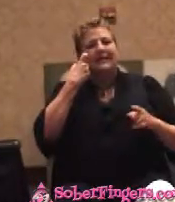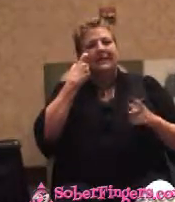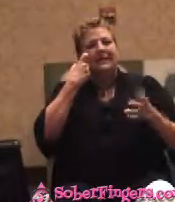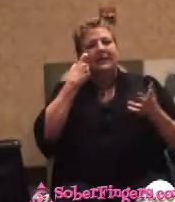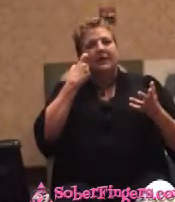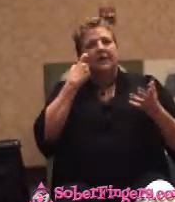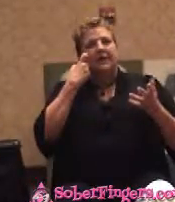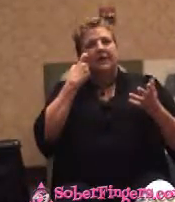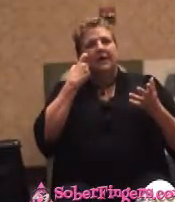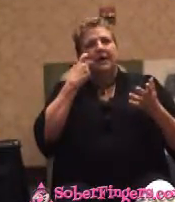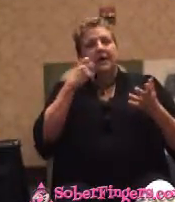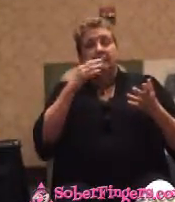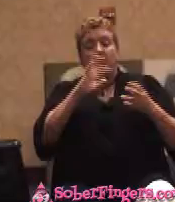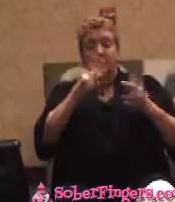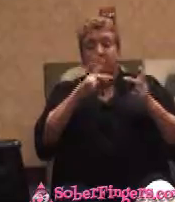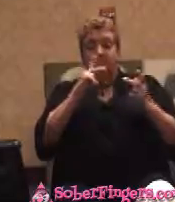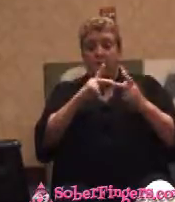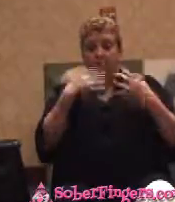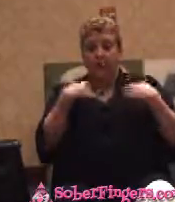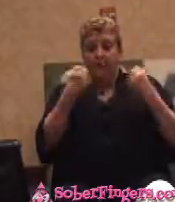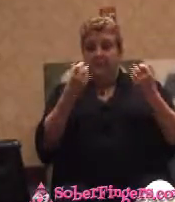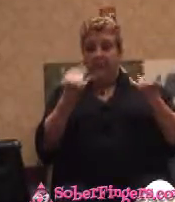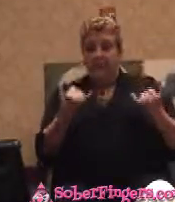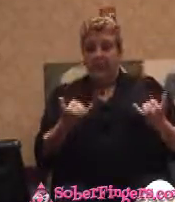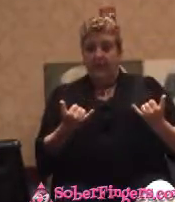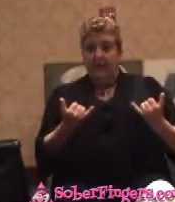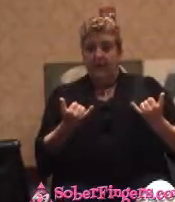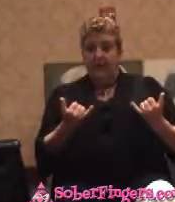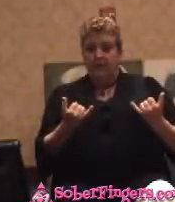was, if you're in perfect health today, you're one day nearer your death.